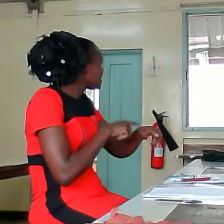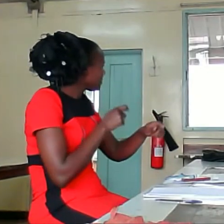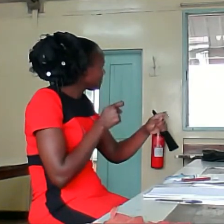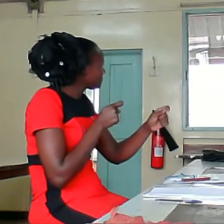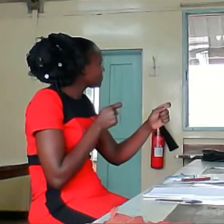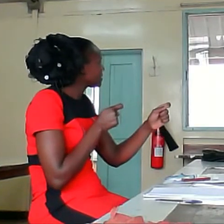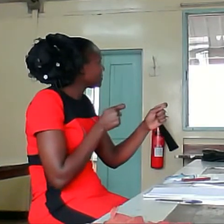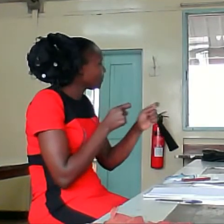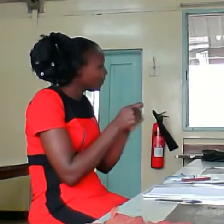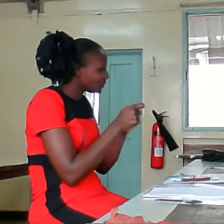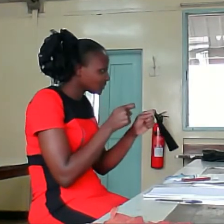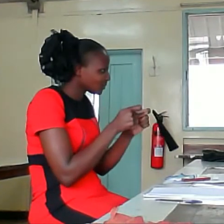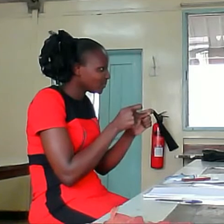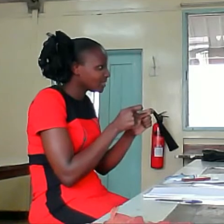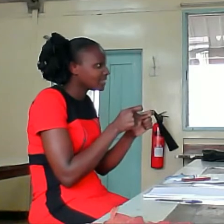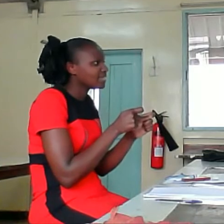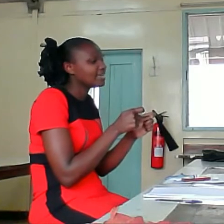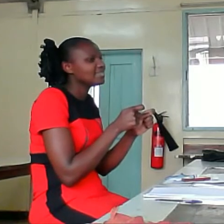Time. Controlled. Time.